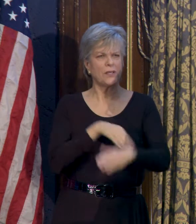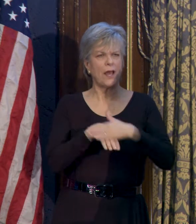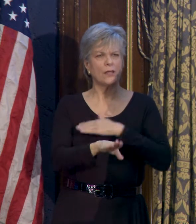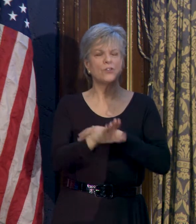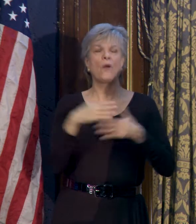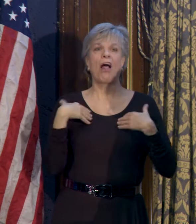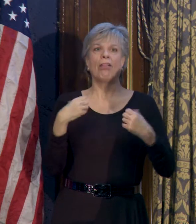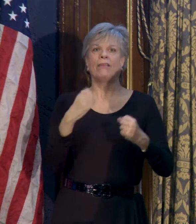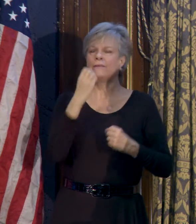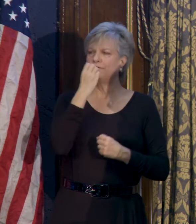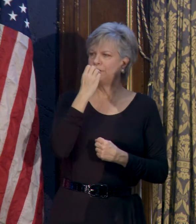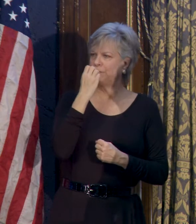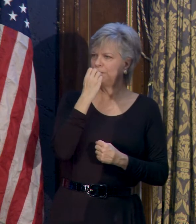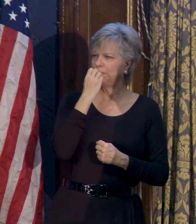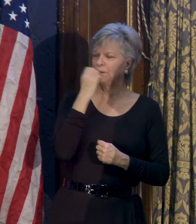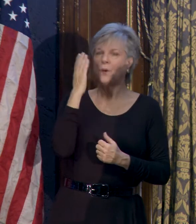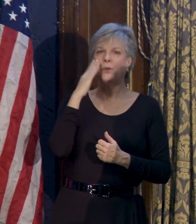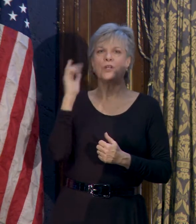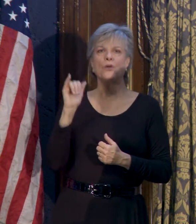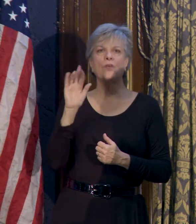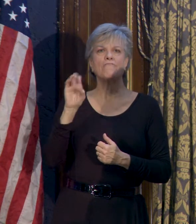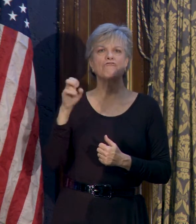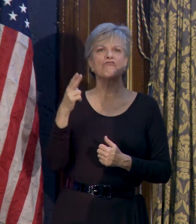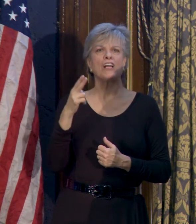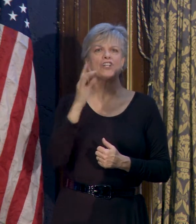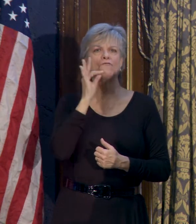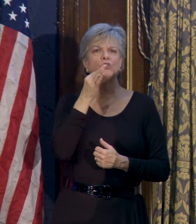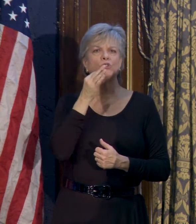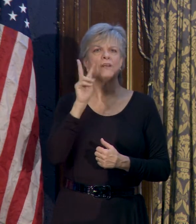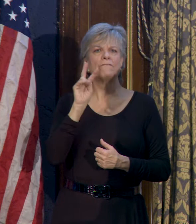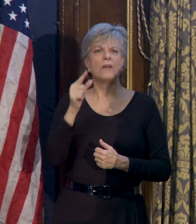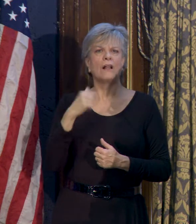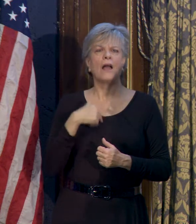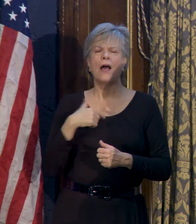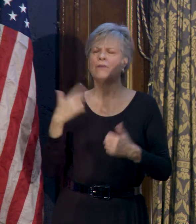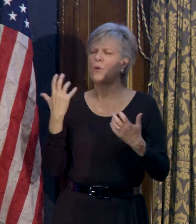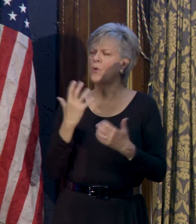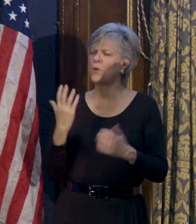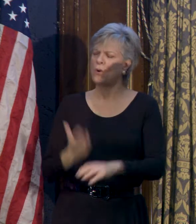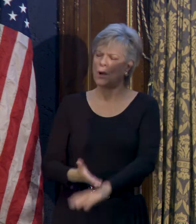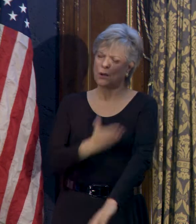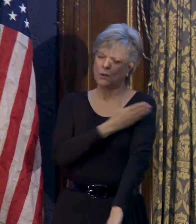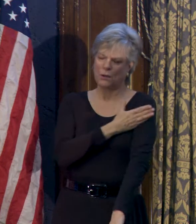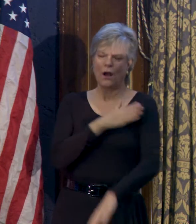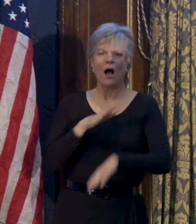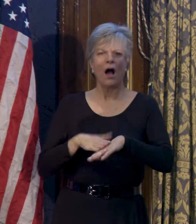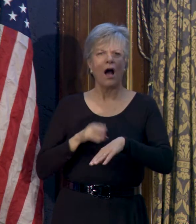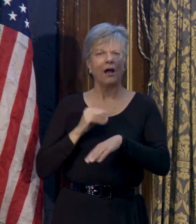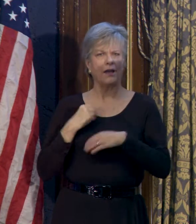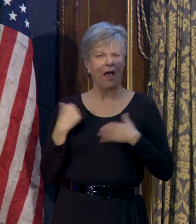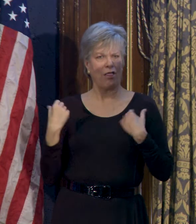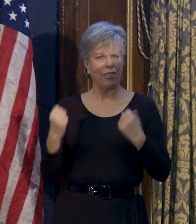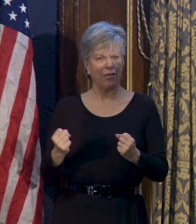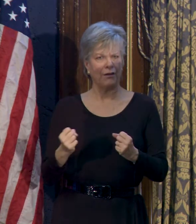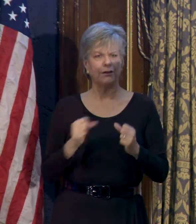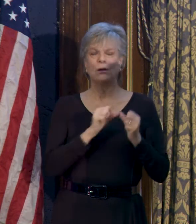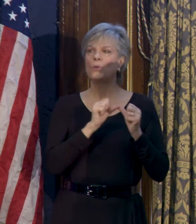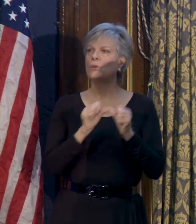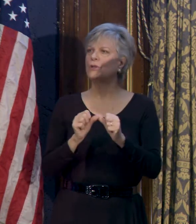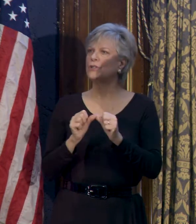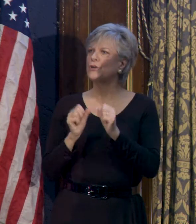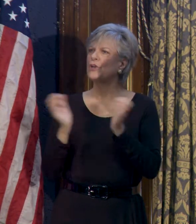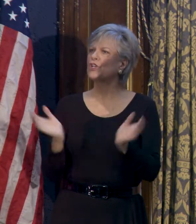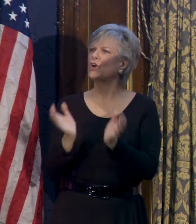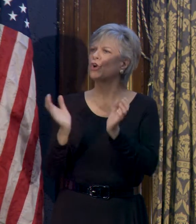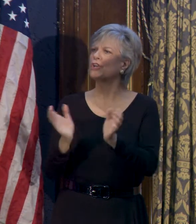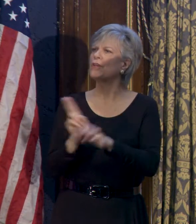food. We know that fresh fruits and vegetables have a dramatic impact on health. We'll also continue to encourage the